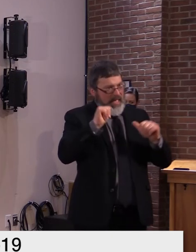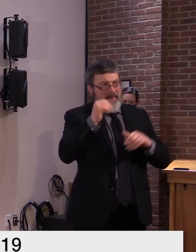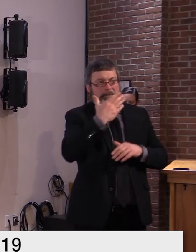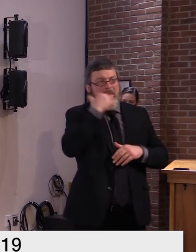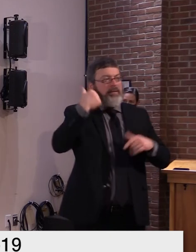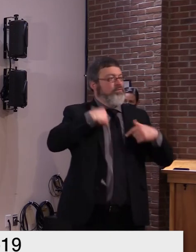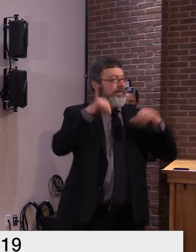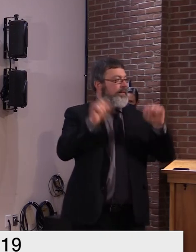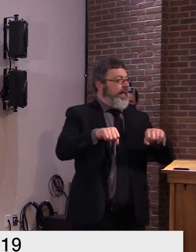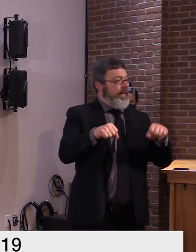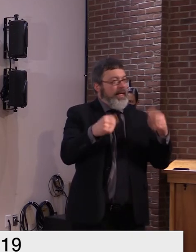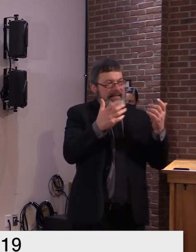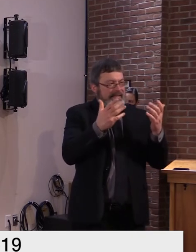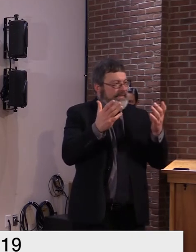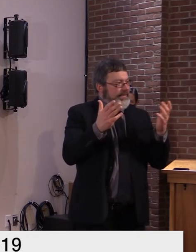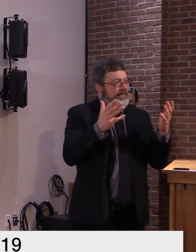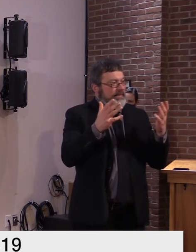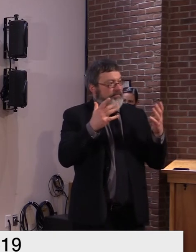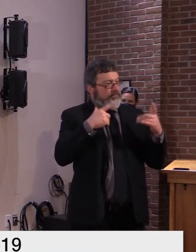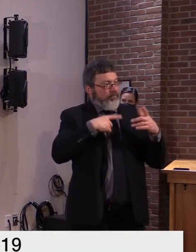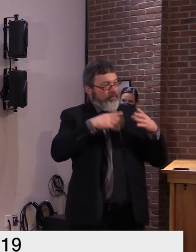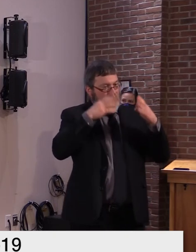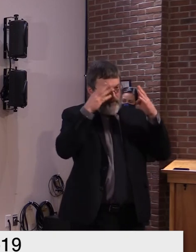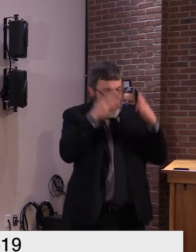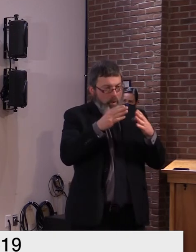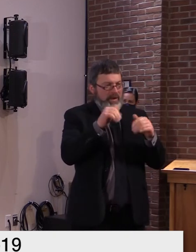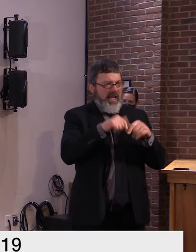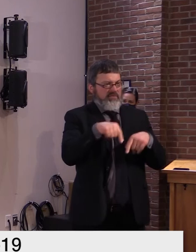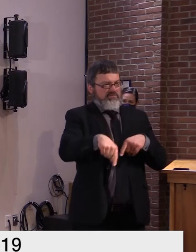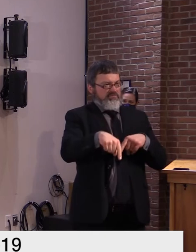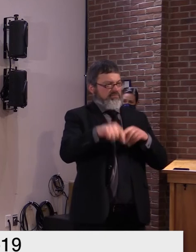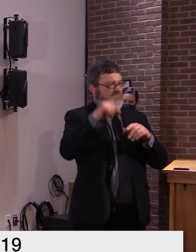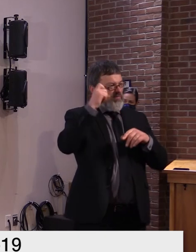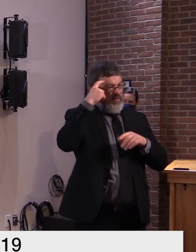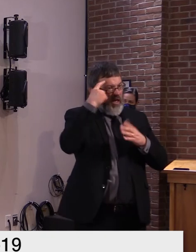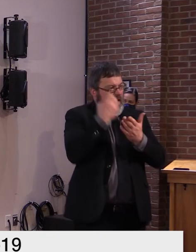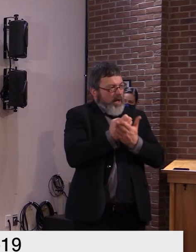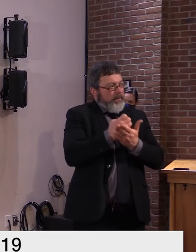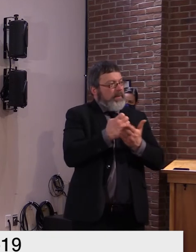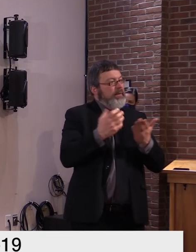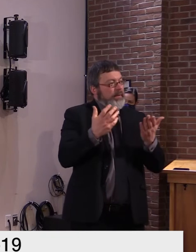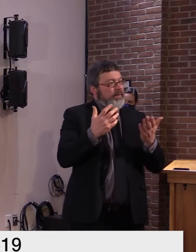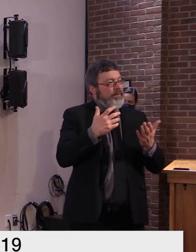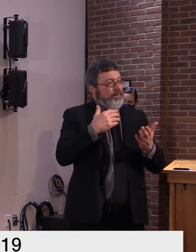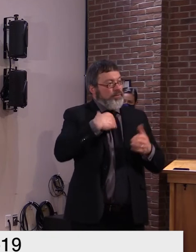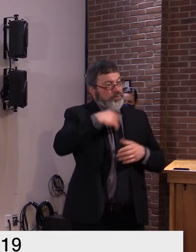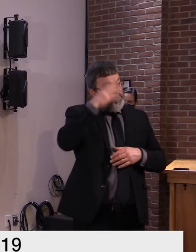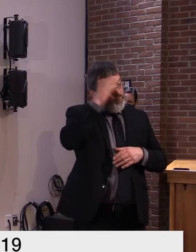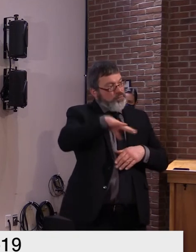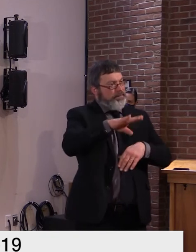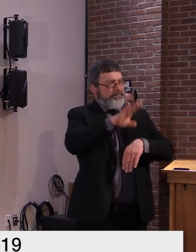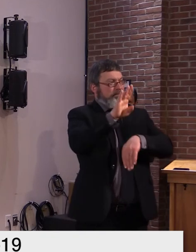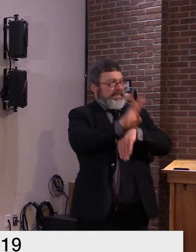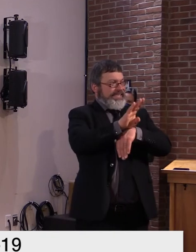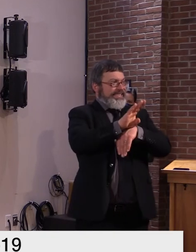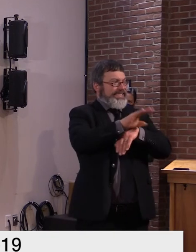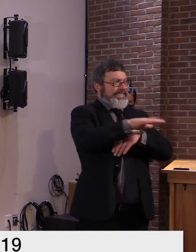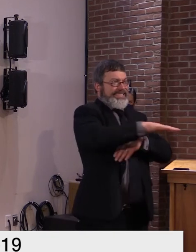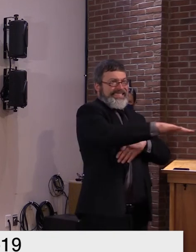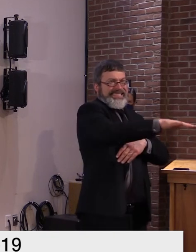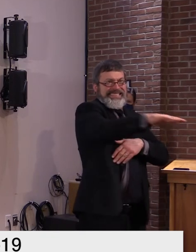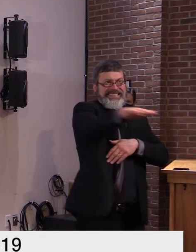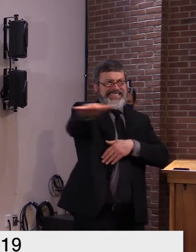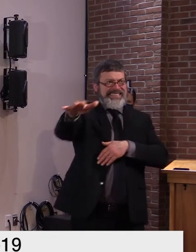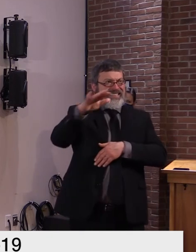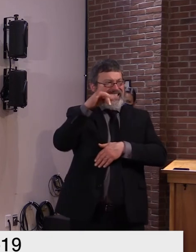on economic recovery because we know that the businesses provide for the lifeblood of government. They provide the